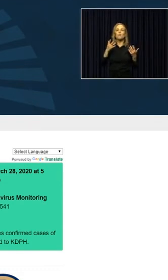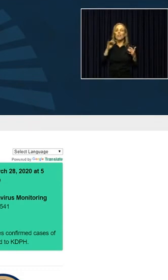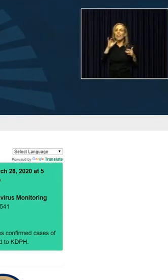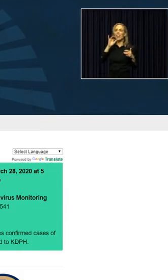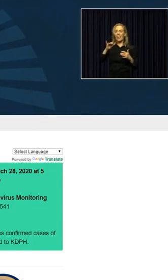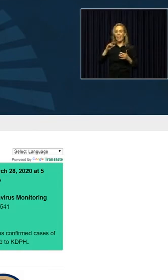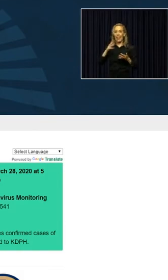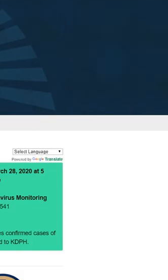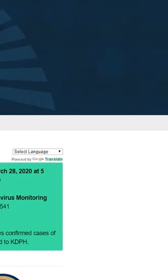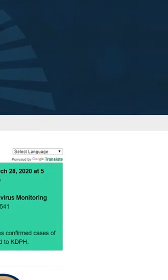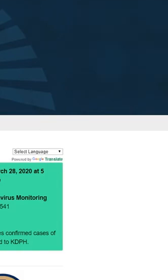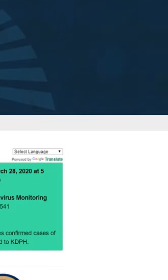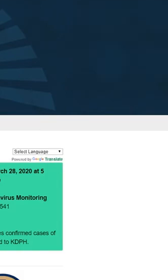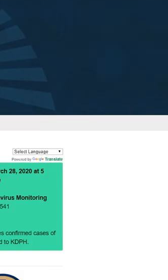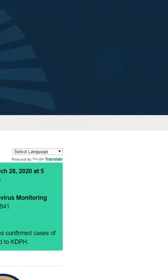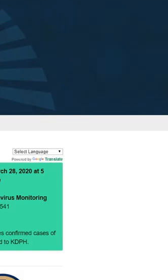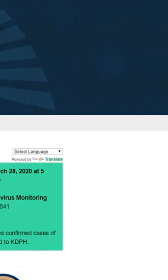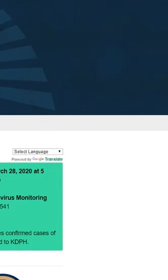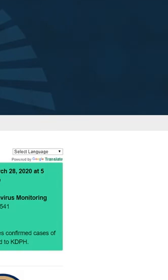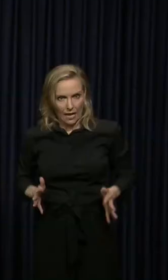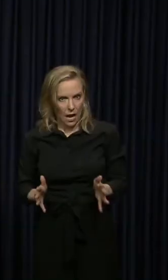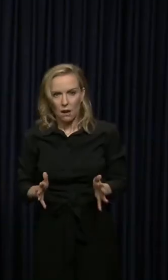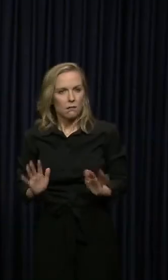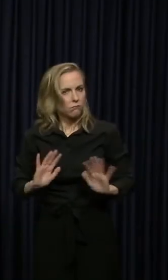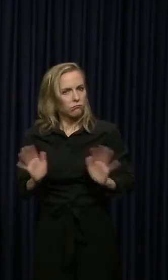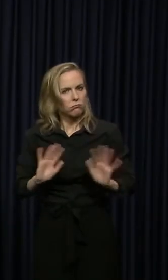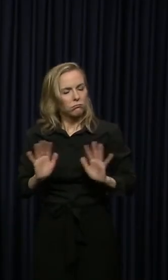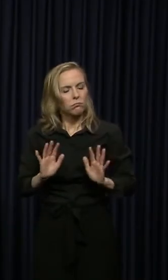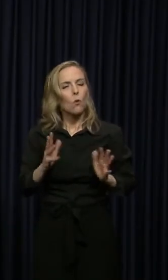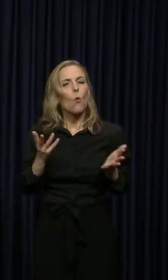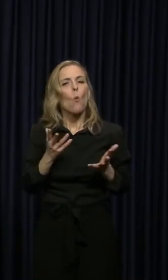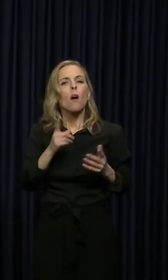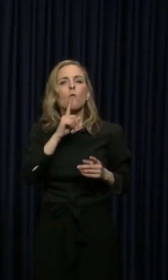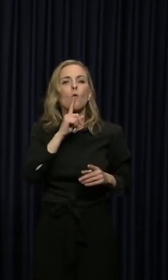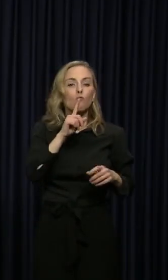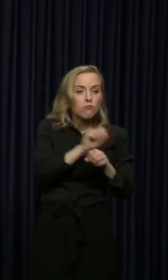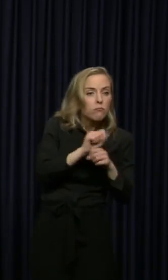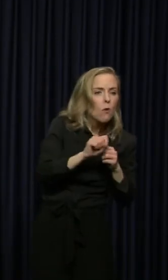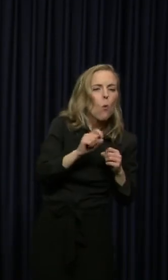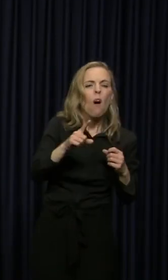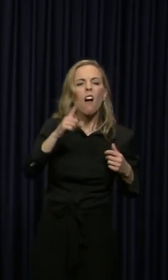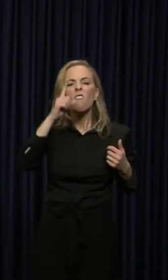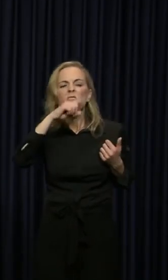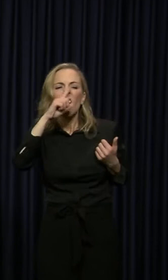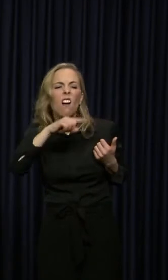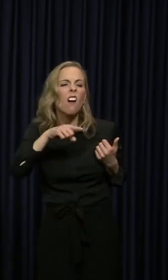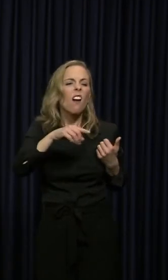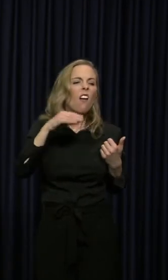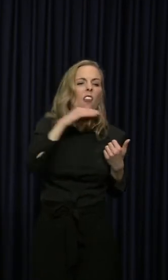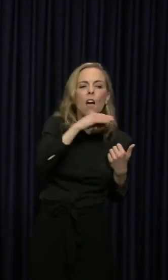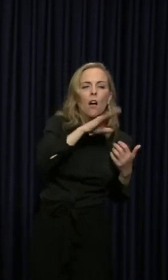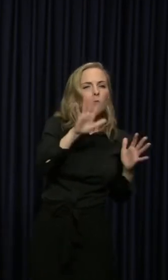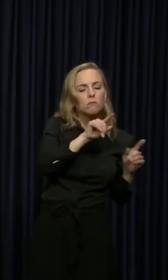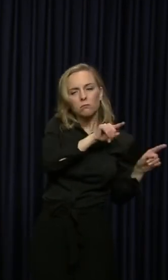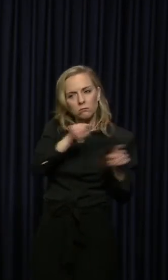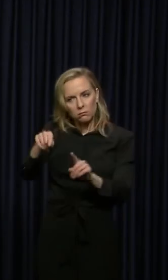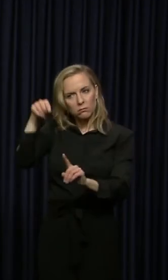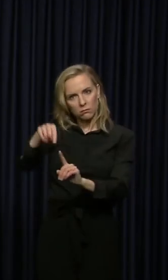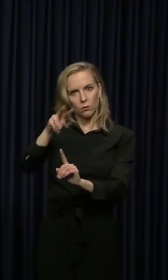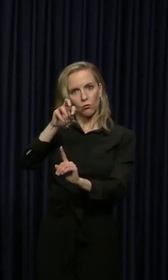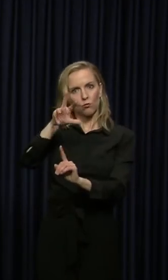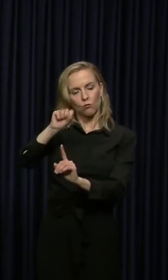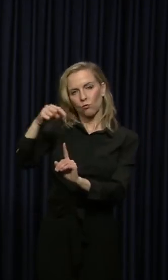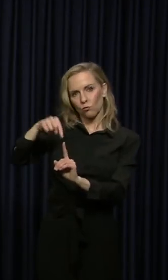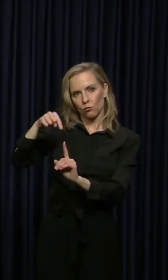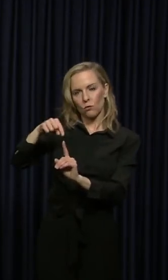works. You can go to this website to see what's real and what's not. If you hear a